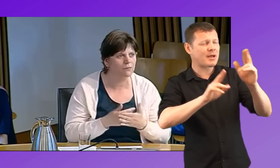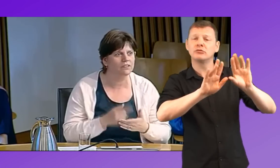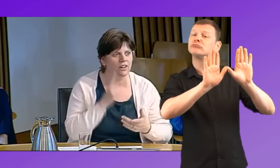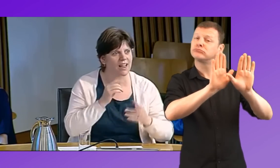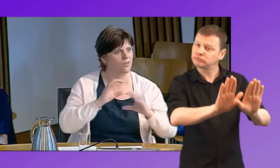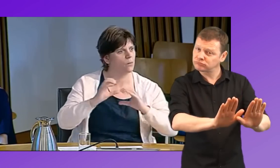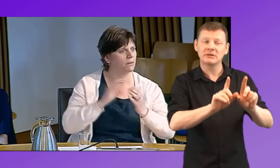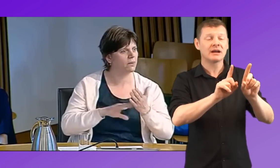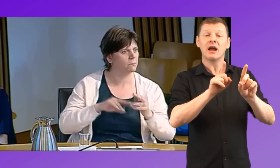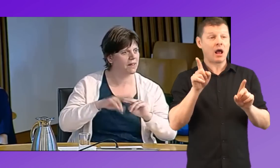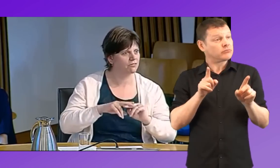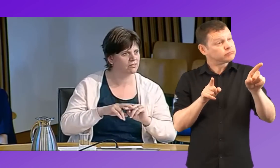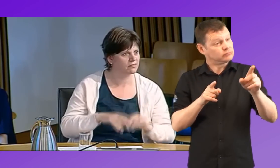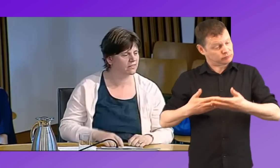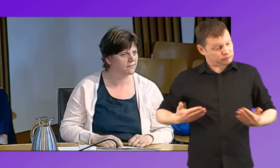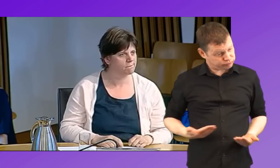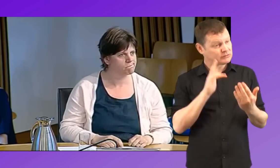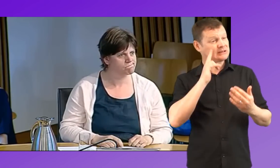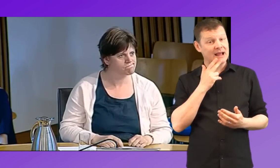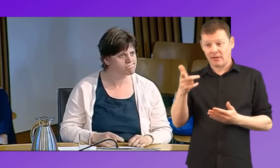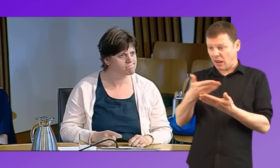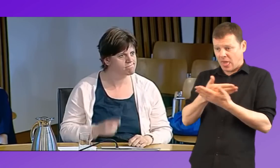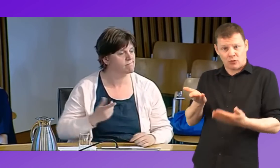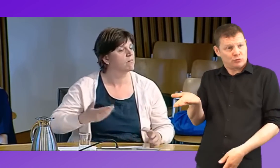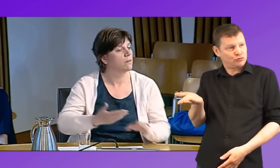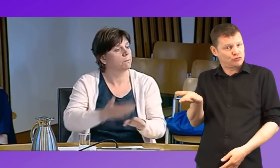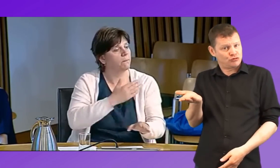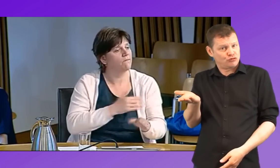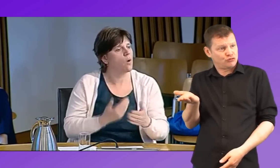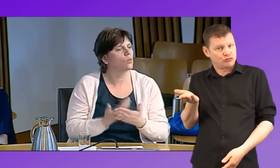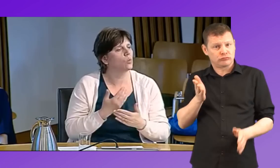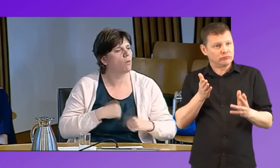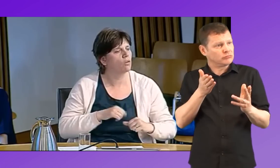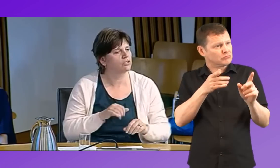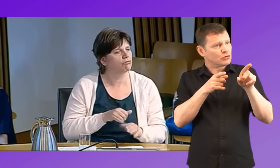saying, look, you know, here's a language that you can access, that your child can access straight away.